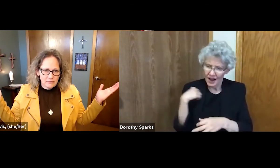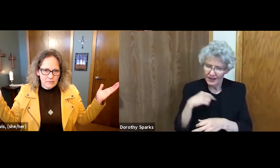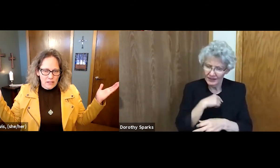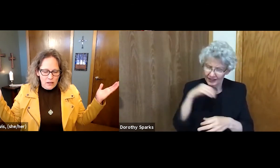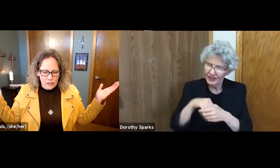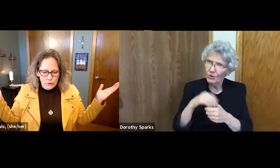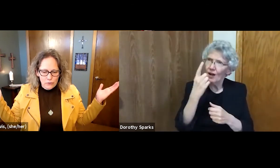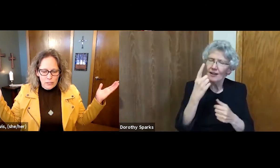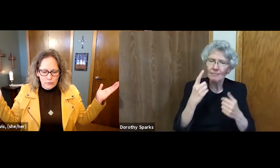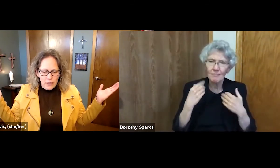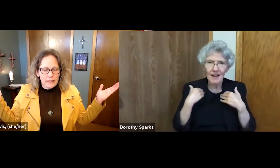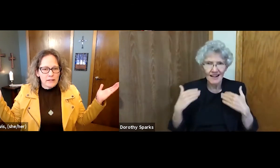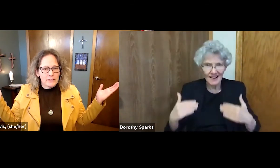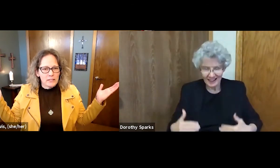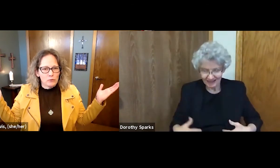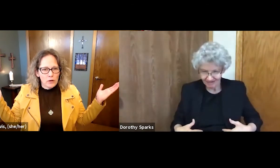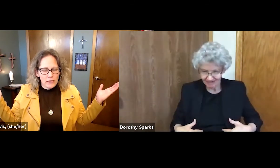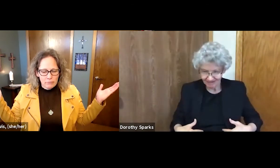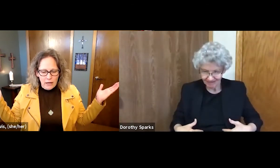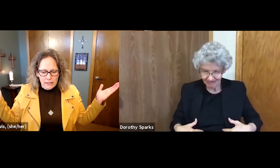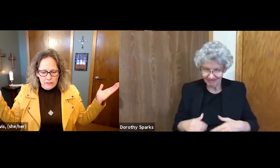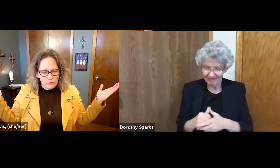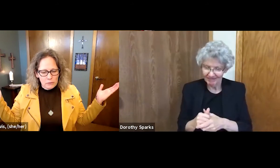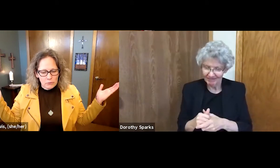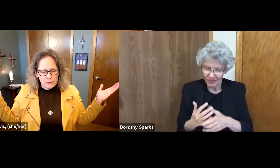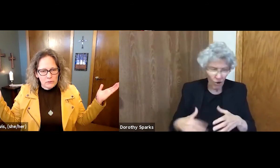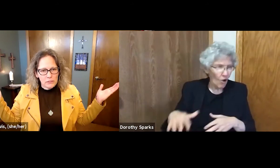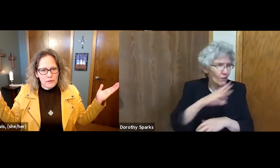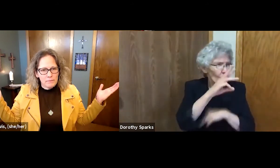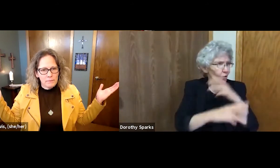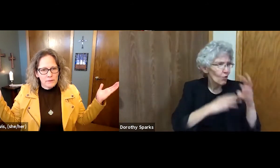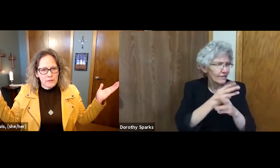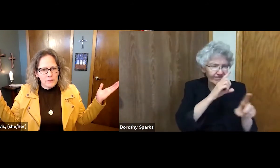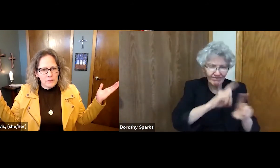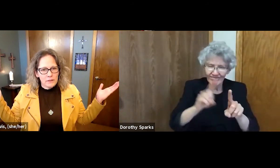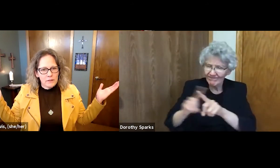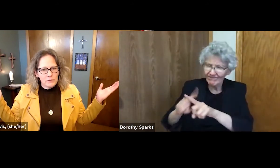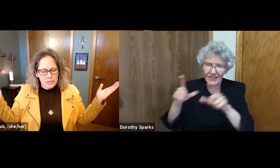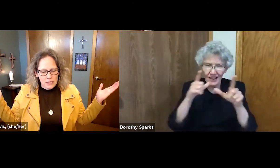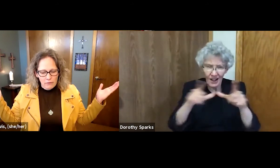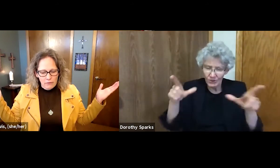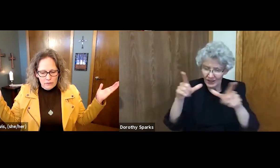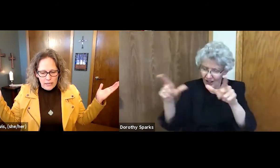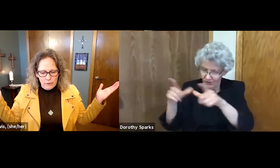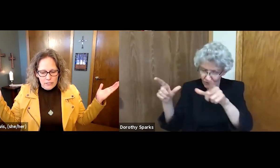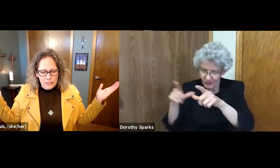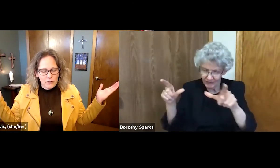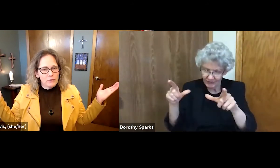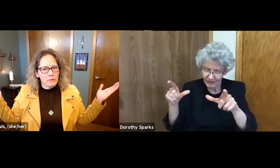You unite us in one body of people, you unite every language from